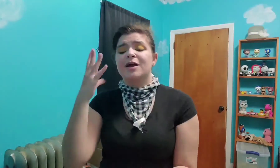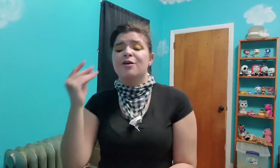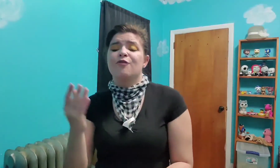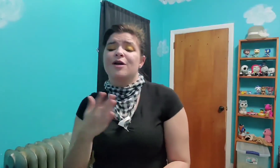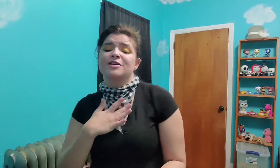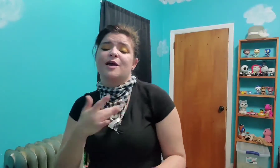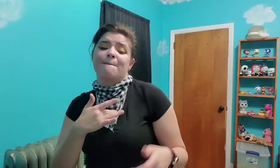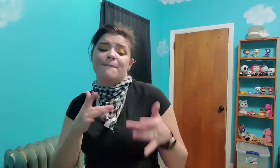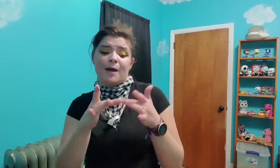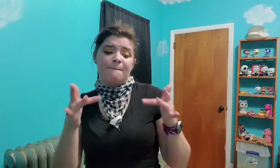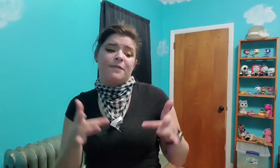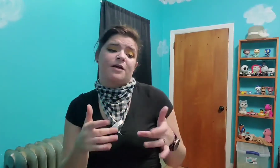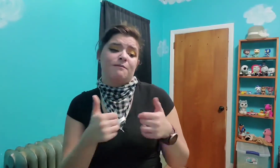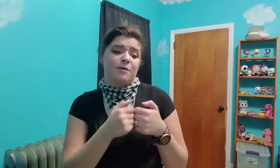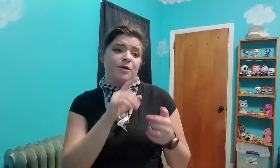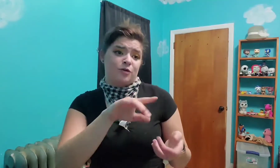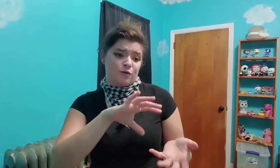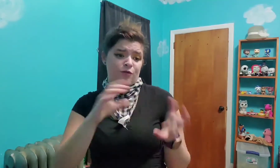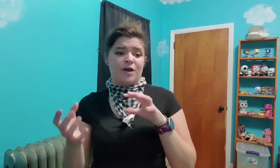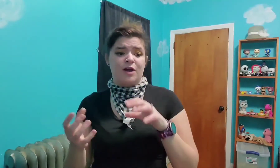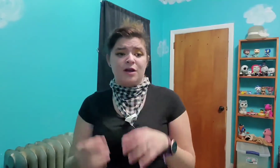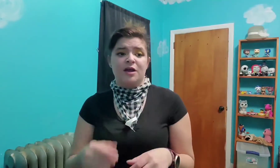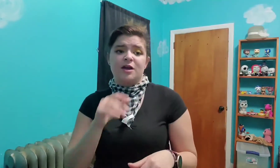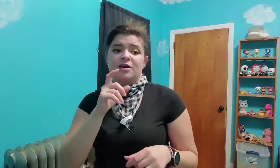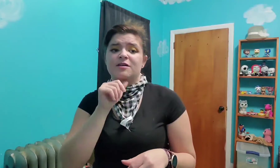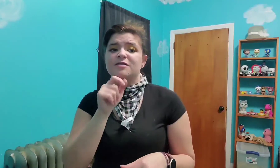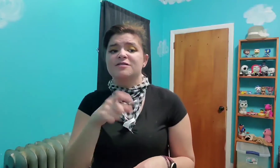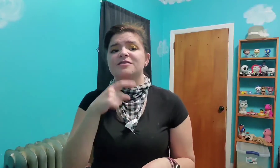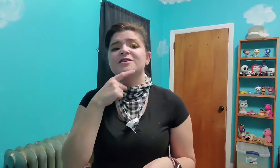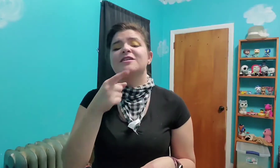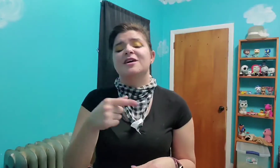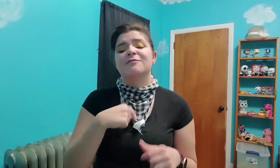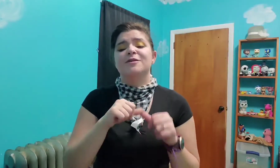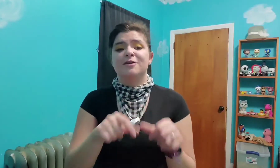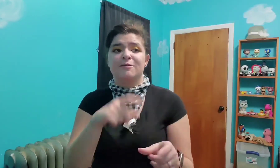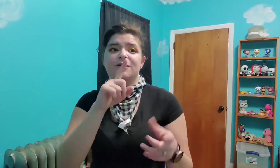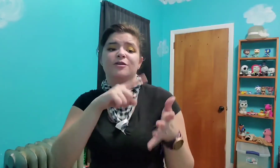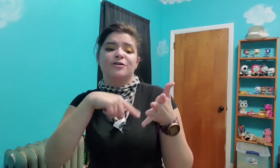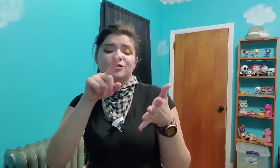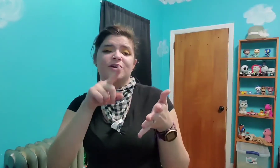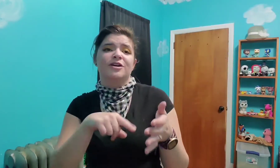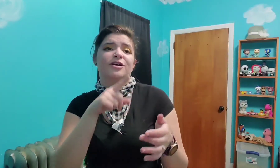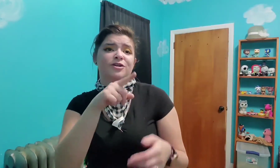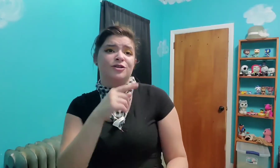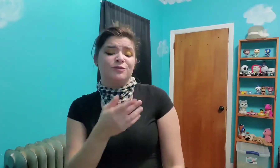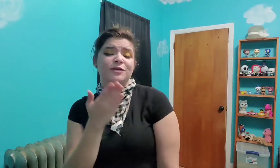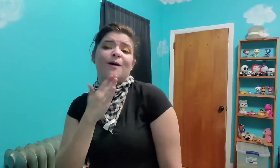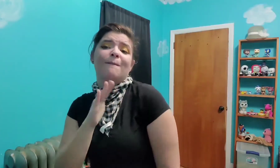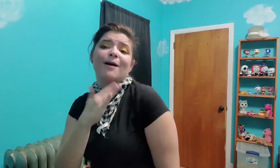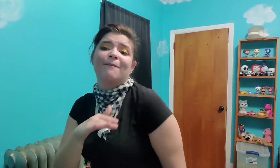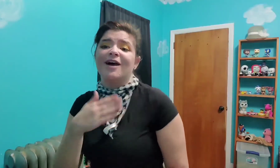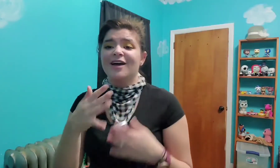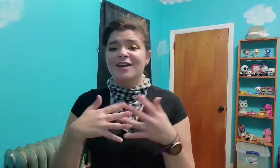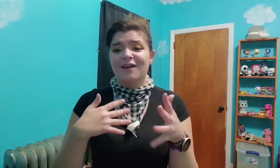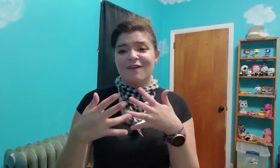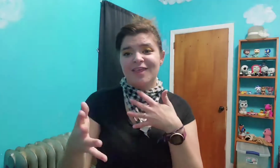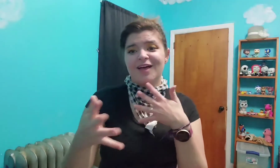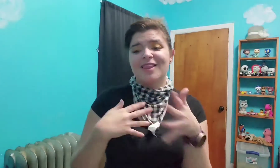Crash at my place, baby, you're a wreck Needless to say, I'm keeping a check She was a bad, bad, nevertheless